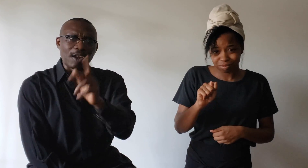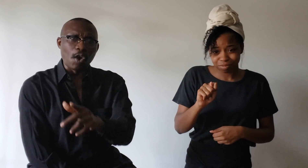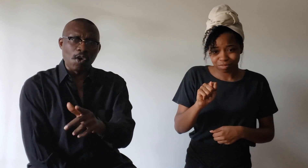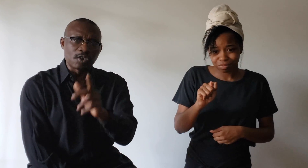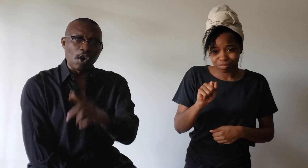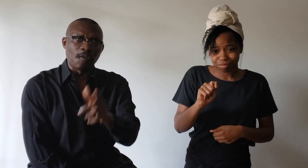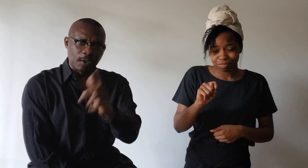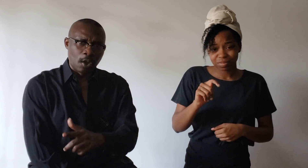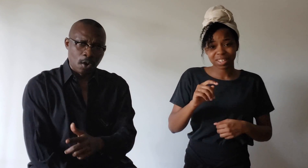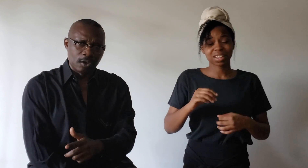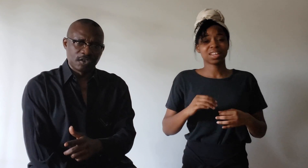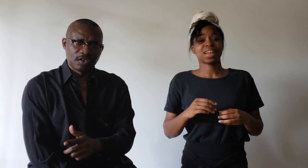Lord of lords.